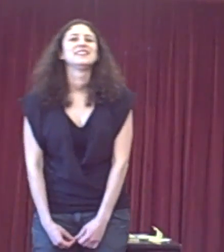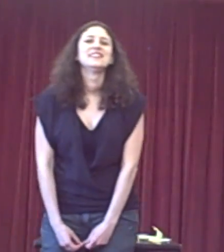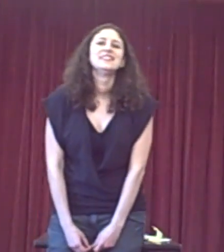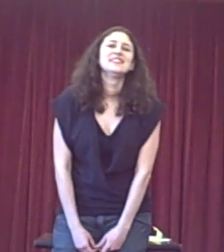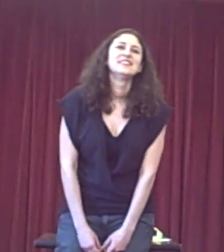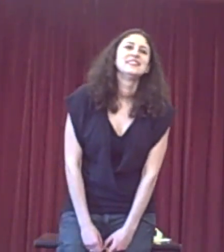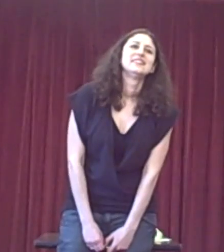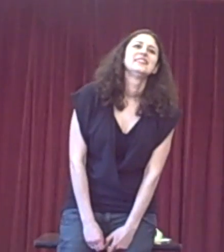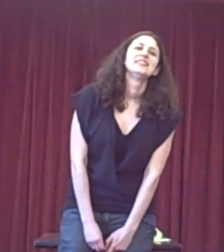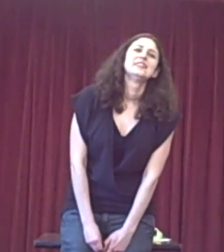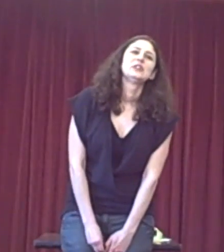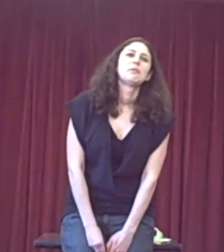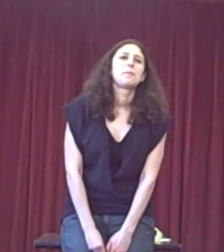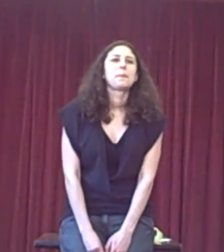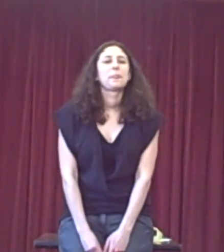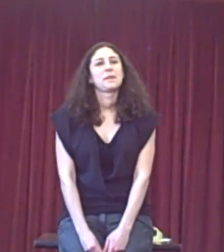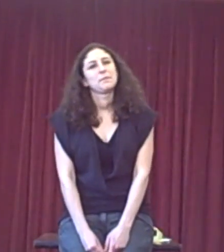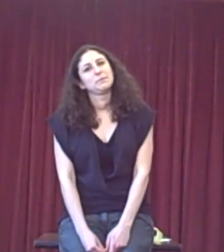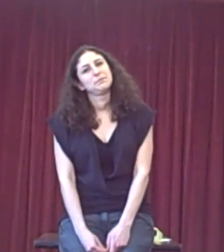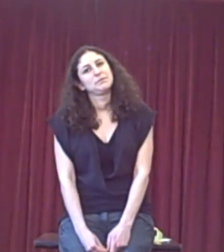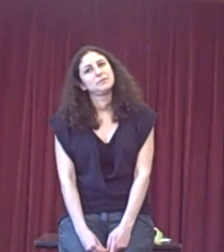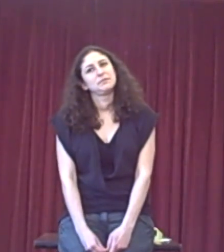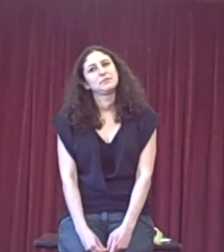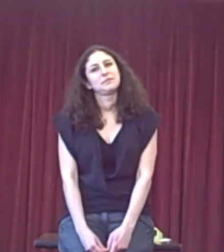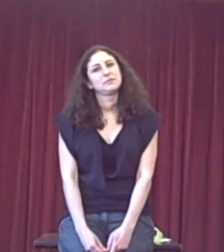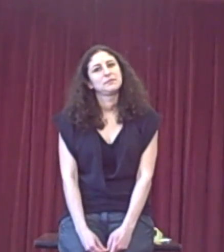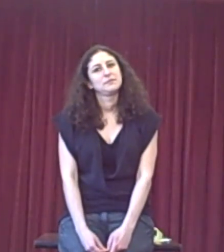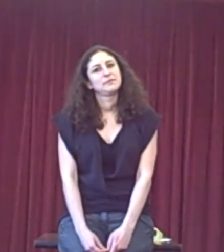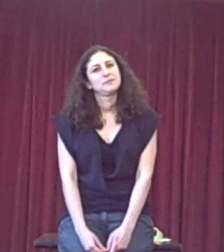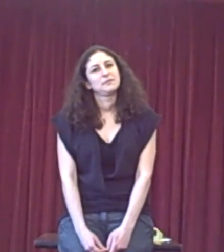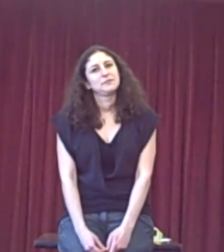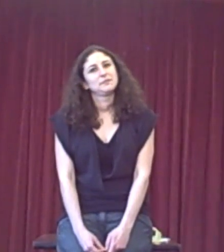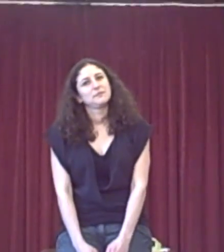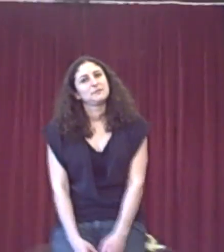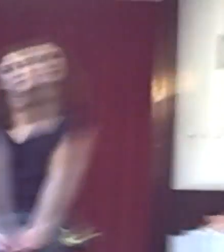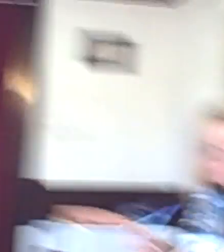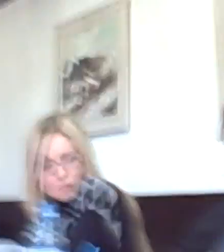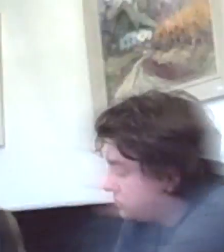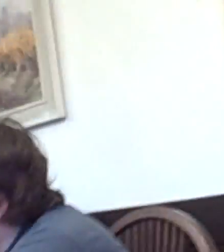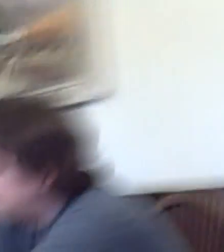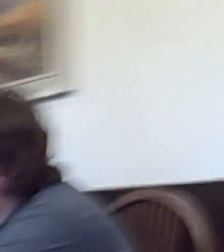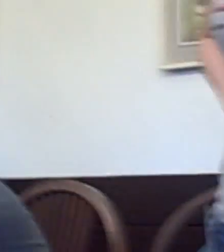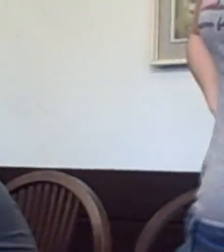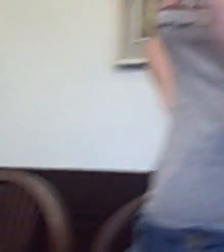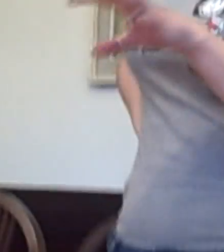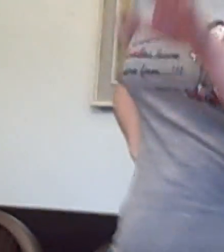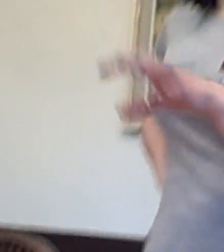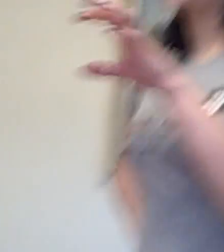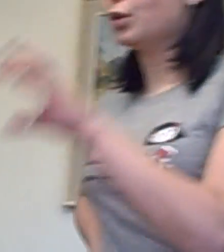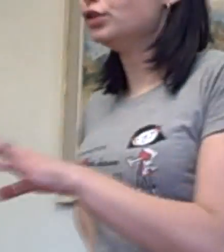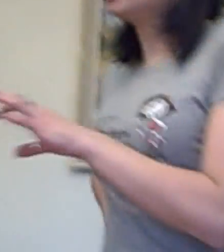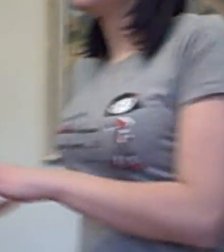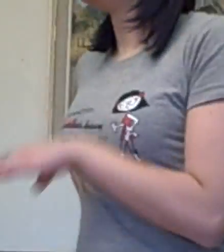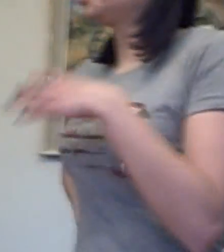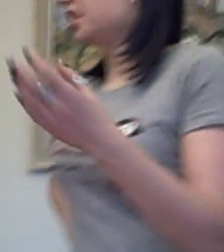So, the argument we have seen is that people should be lent to spend money however they want to because